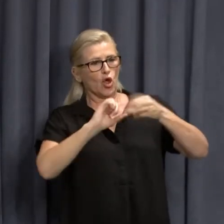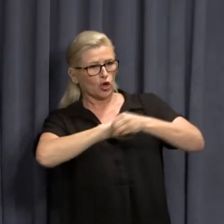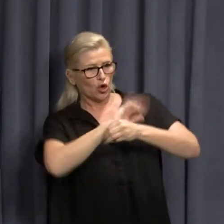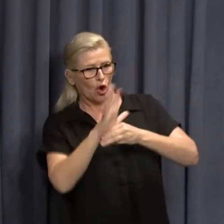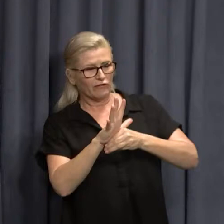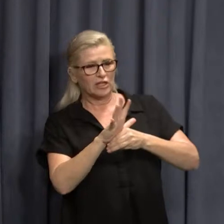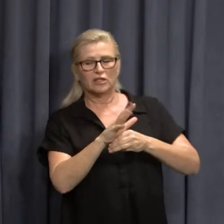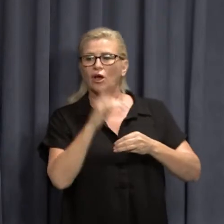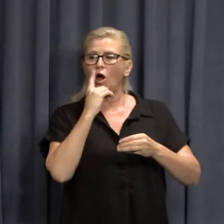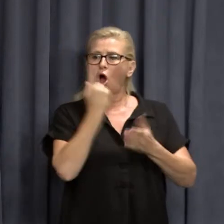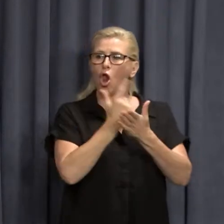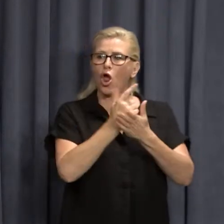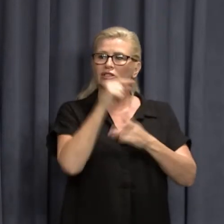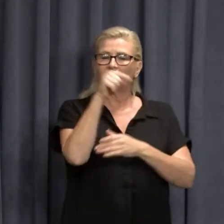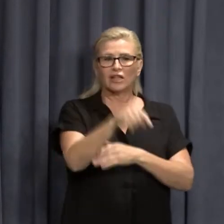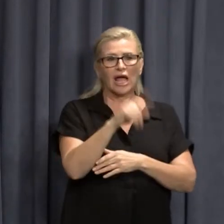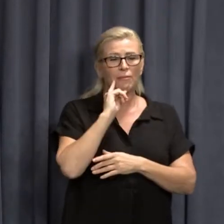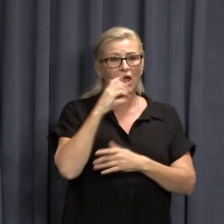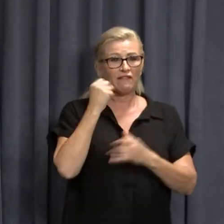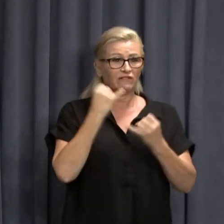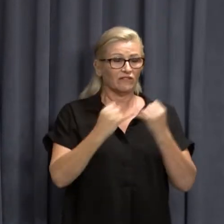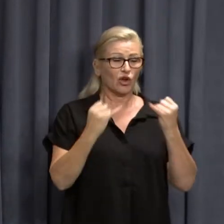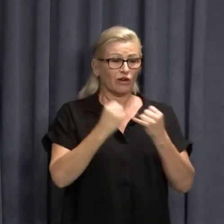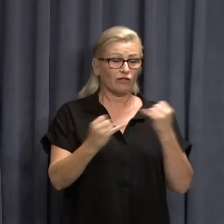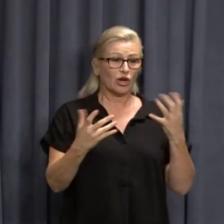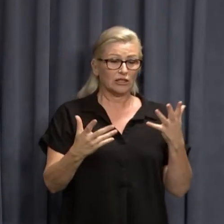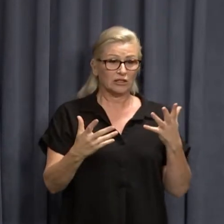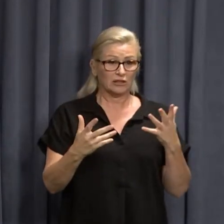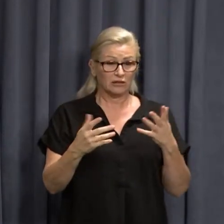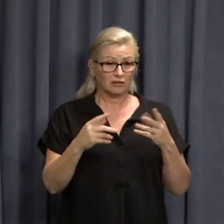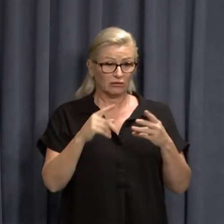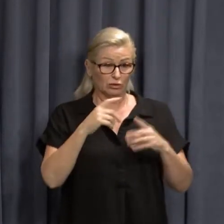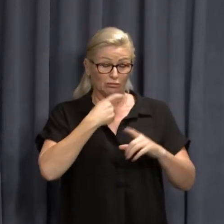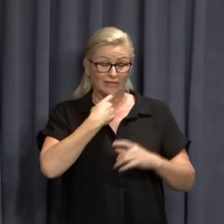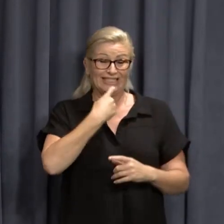will happen over there that are quite intense are Delta?